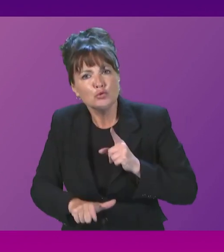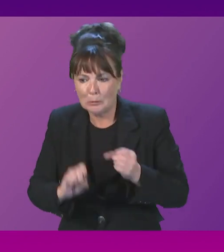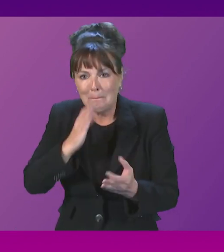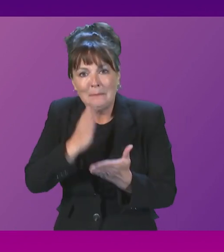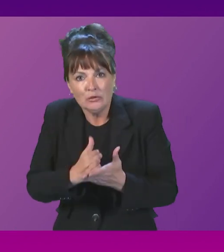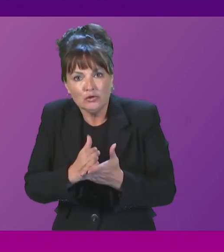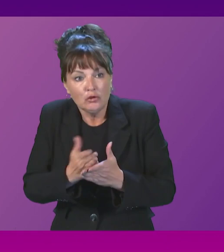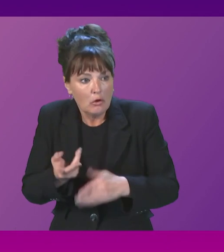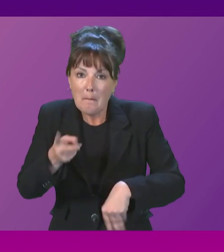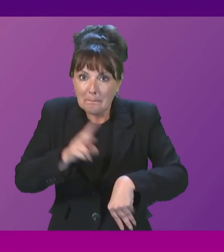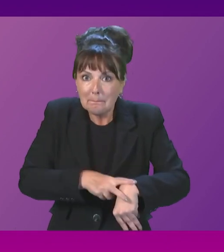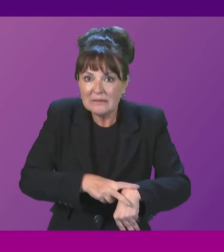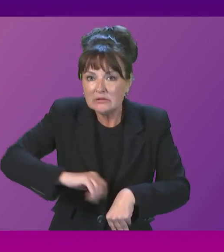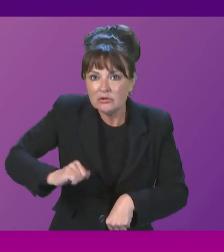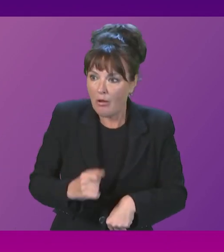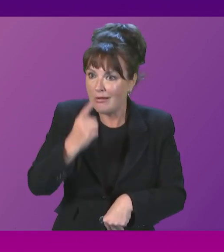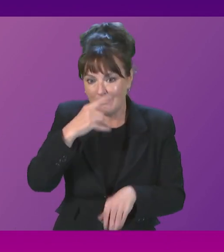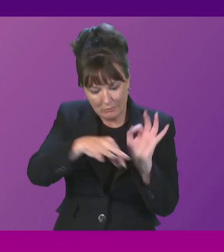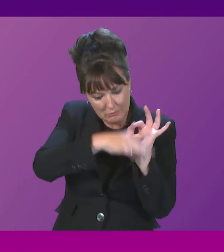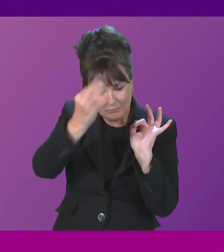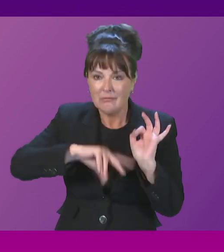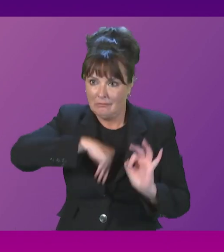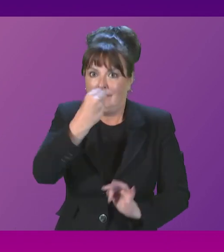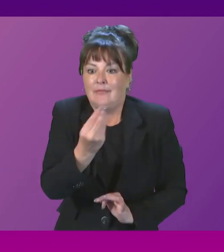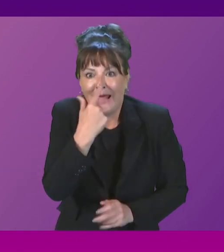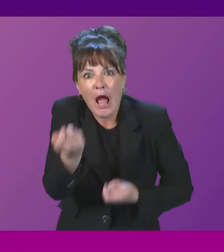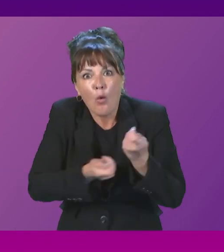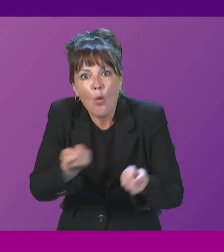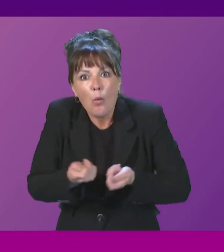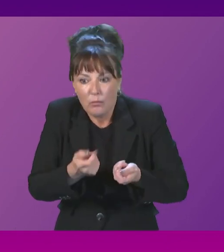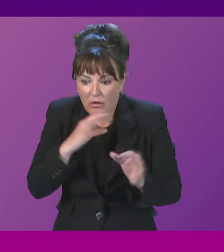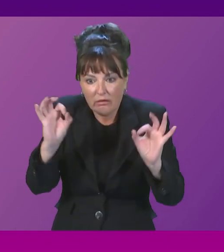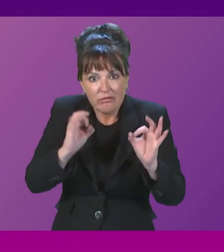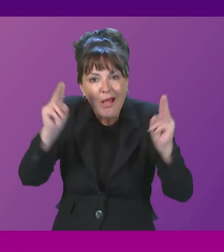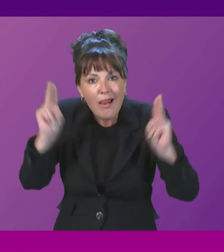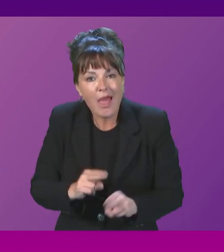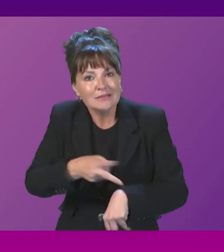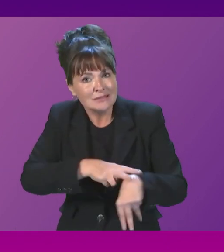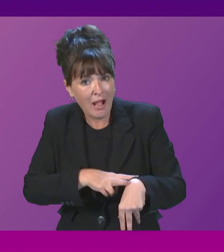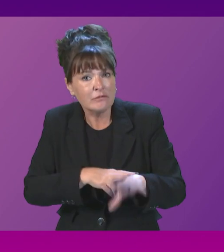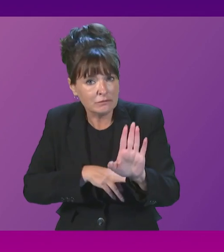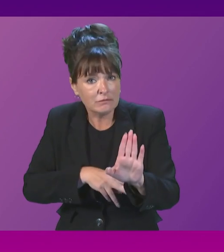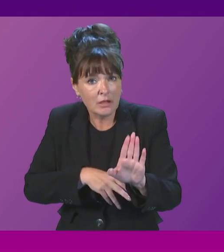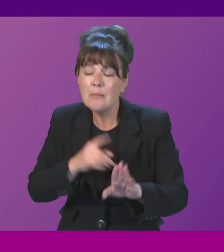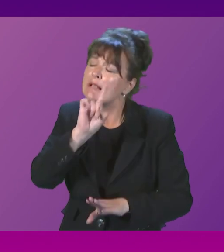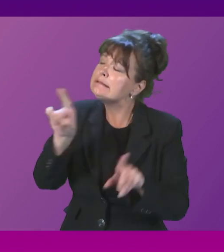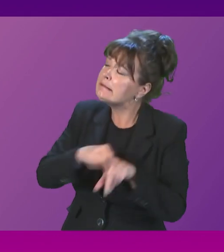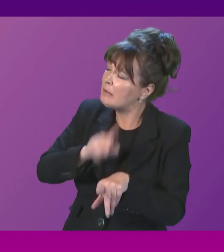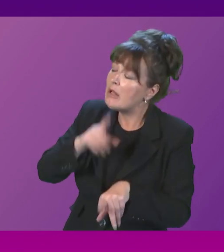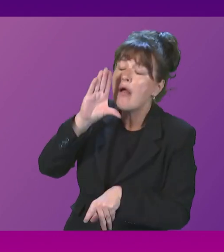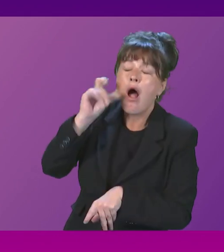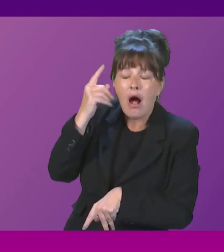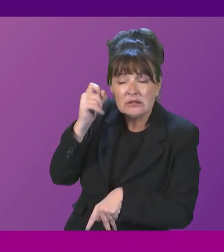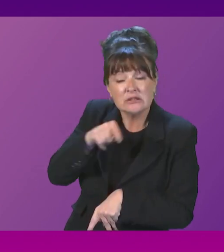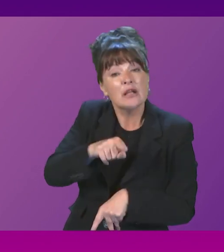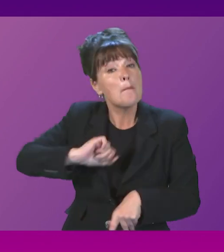and our police officers can do their jobs? And actually, I do plead with her to recognise that, unlike other forces in the